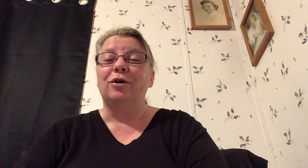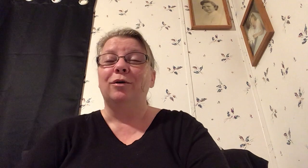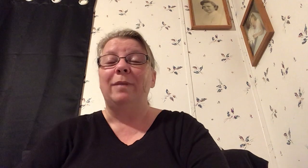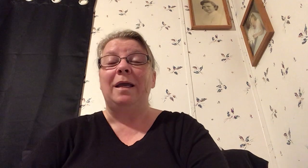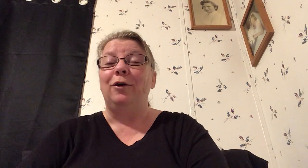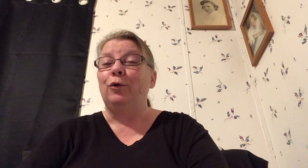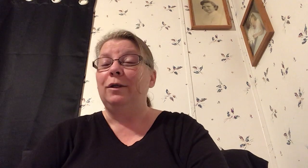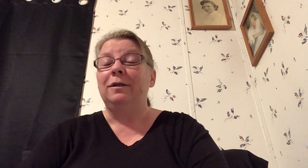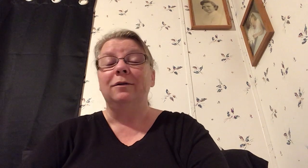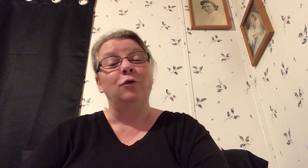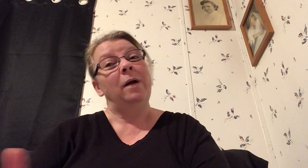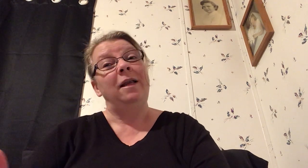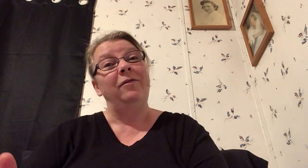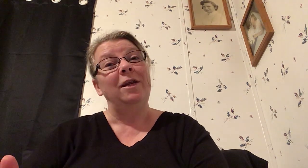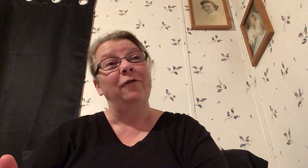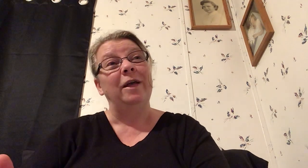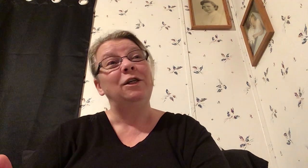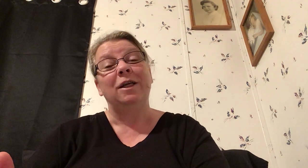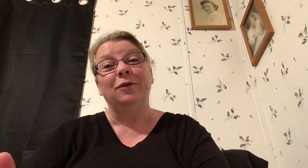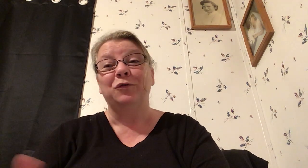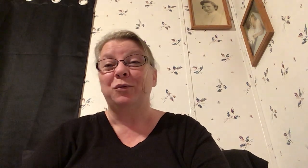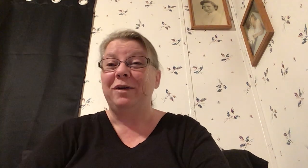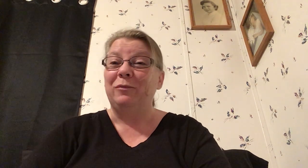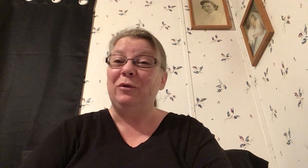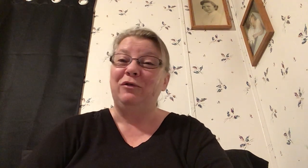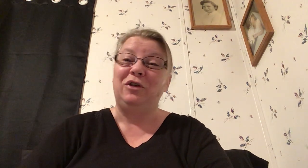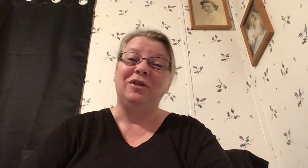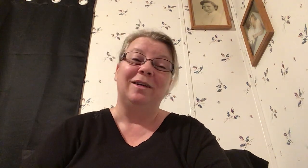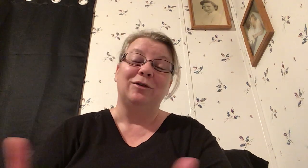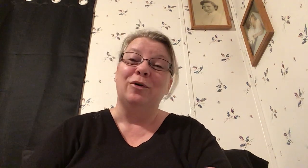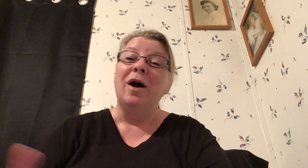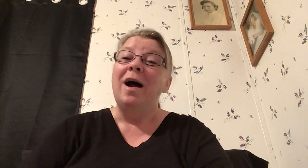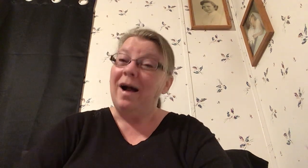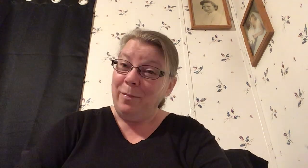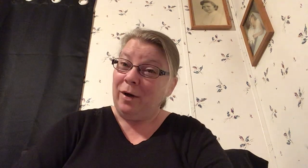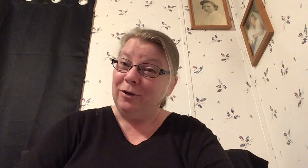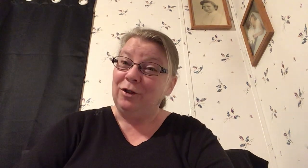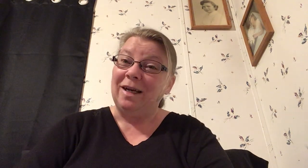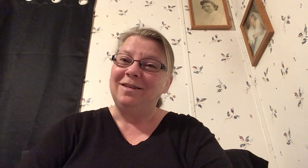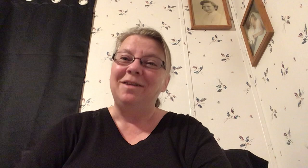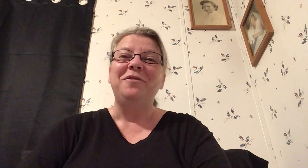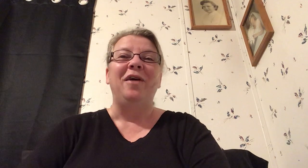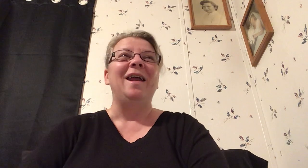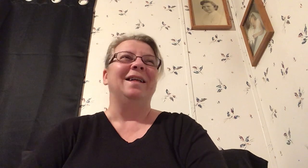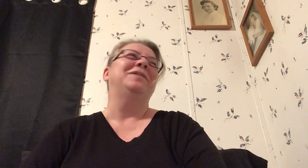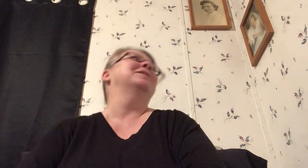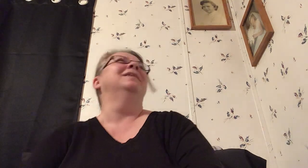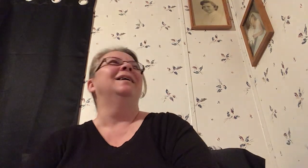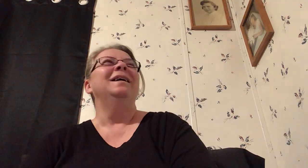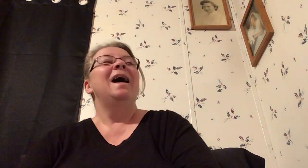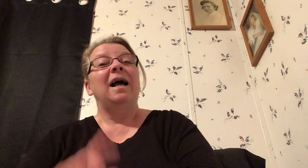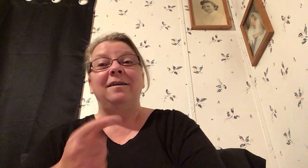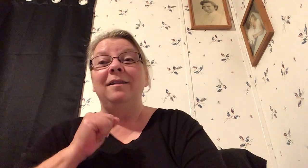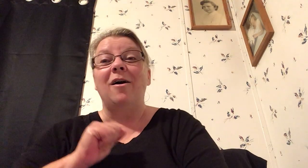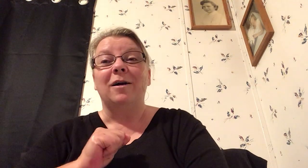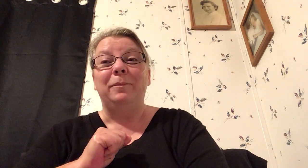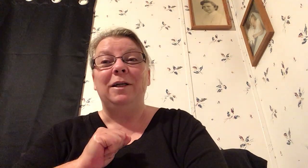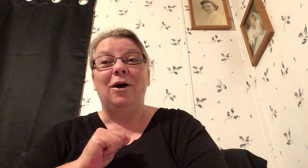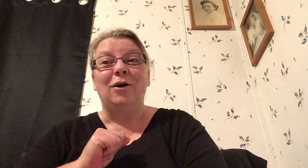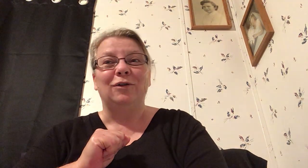making noises you might even hear veggie tales or whatever movie she's on so i apologize in advance i did lock up the dogs